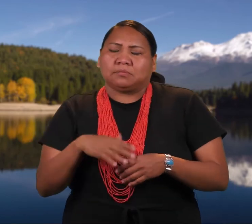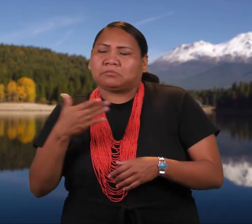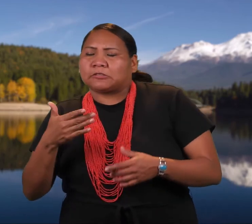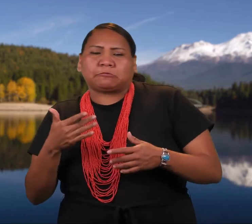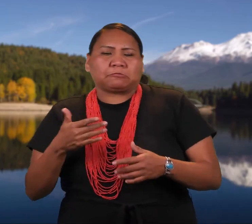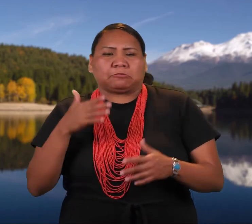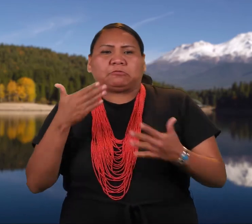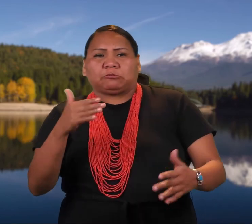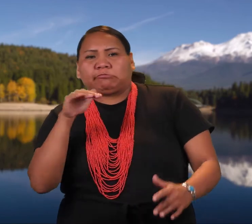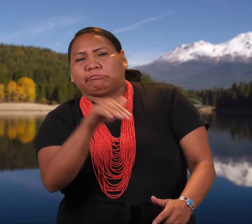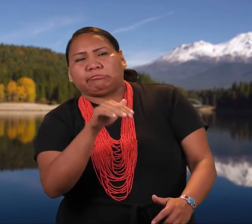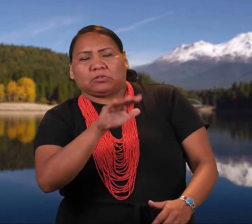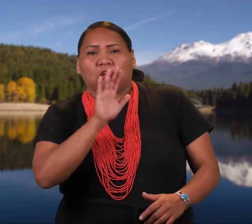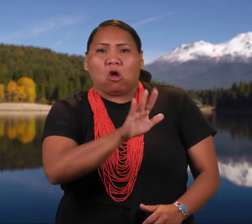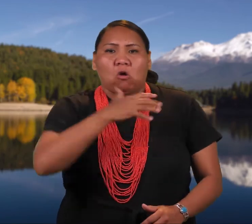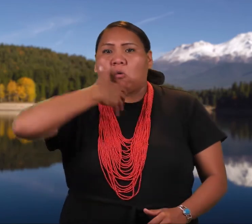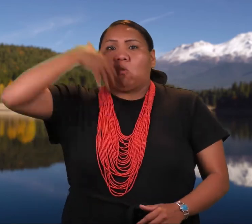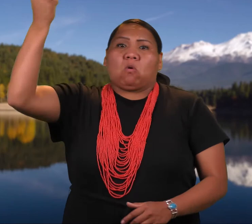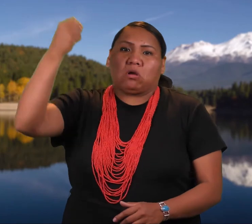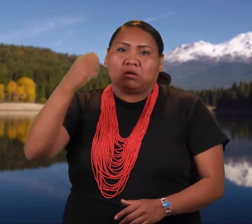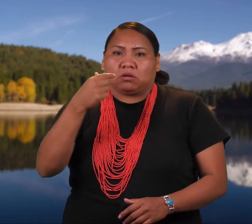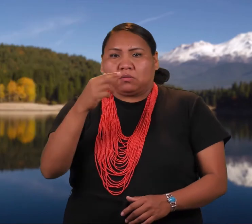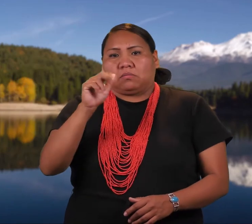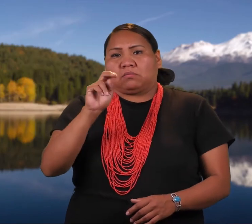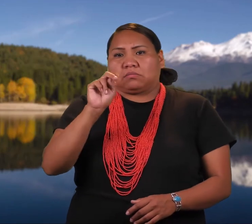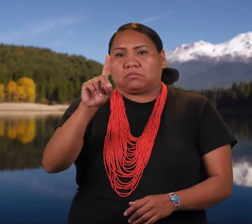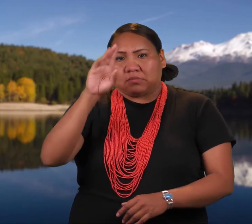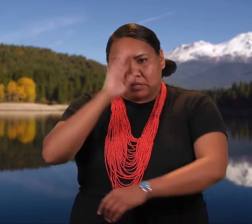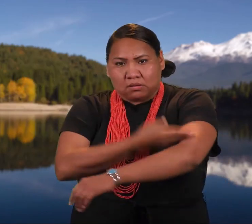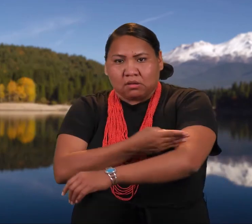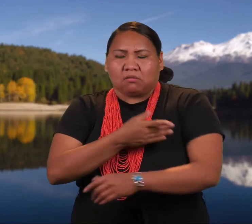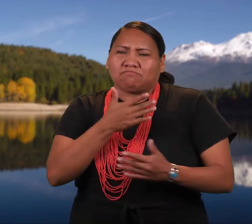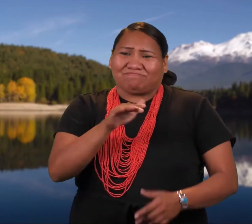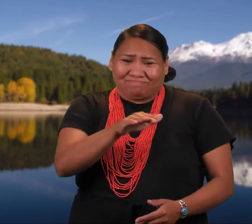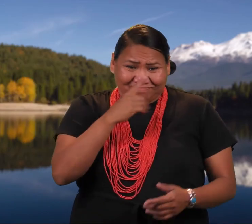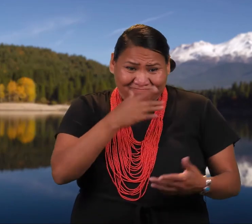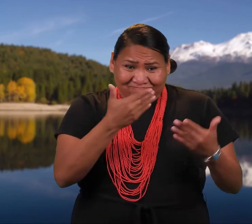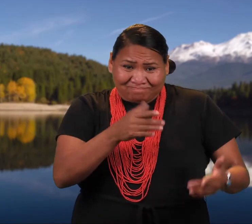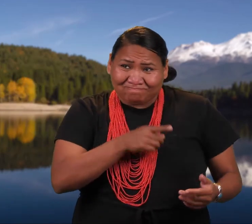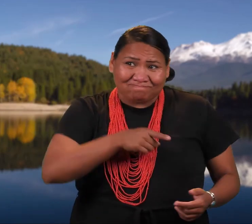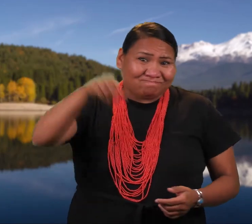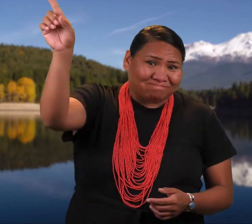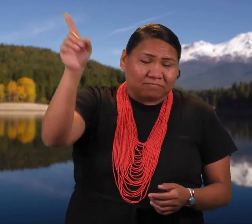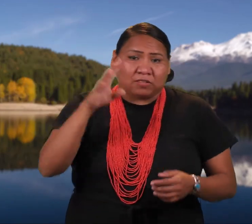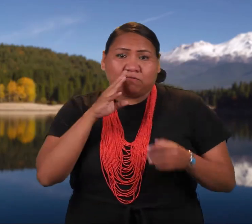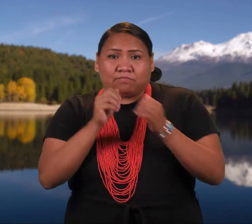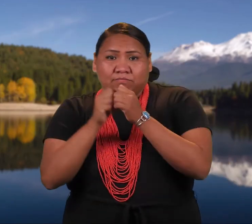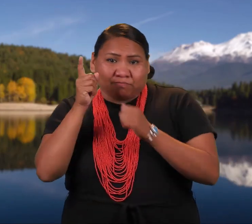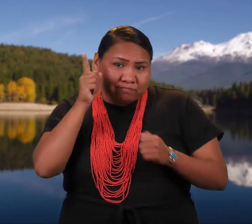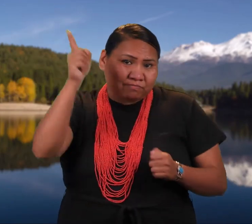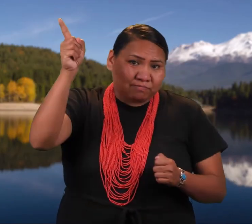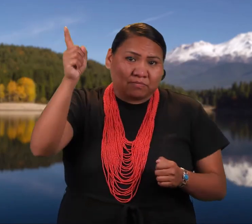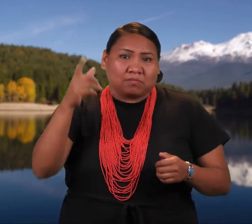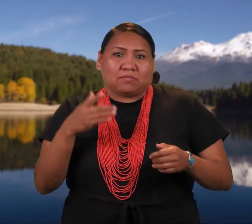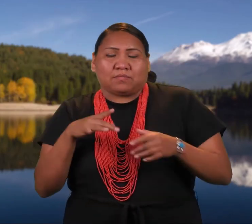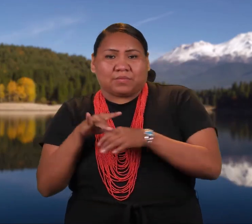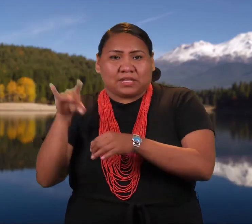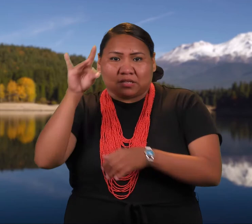Then she sent her eldest grandson in a cloud to the top of Mount Shasta to tell the spirit chief where he could